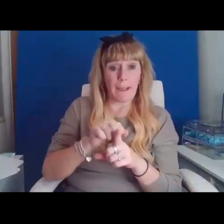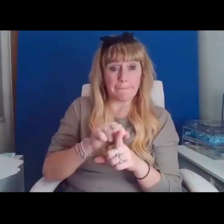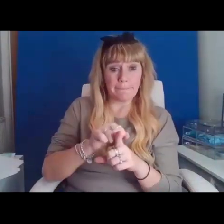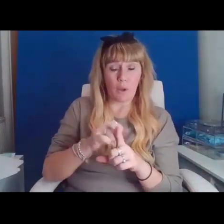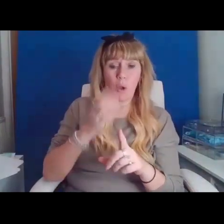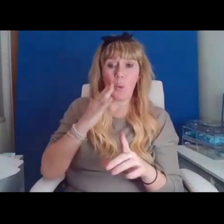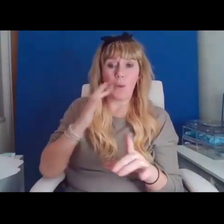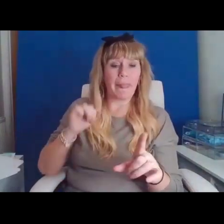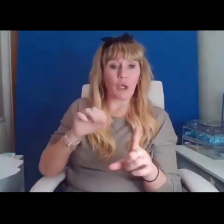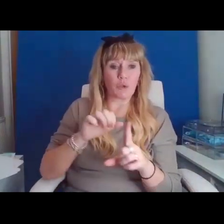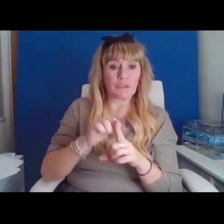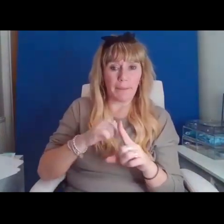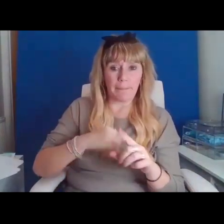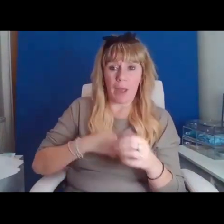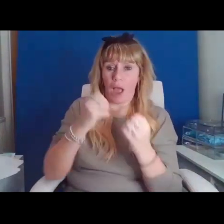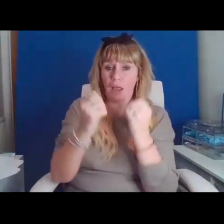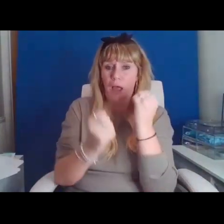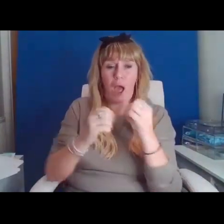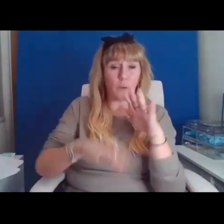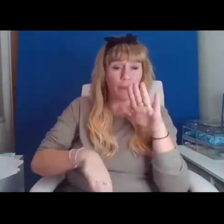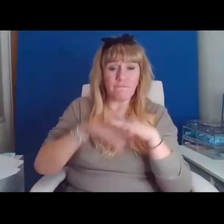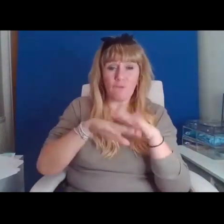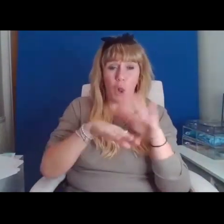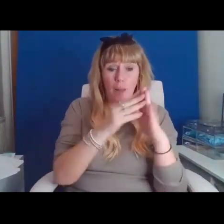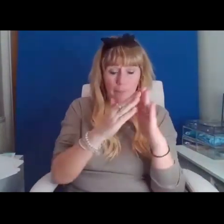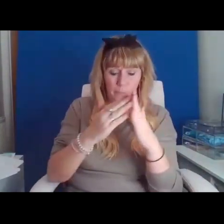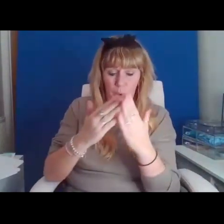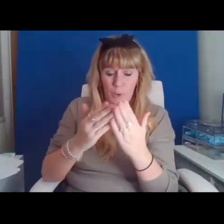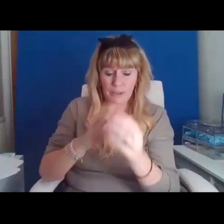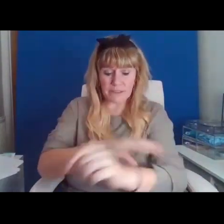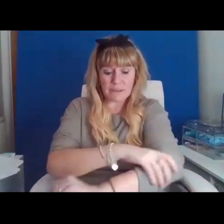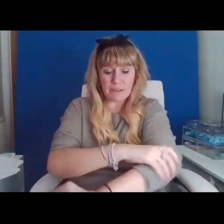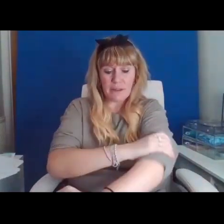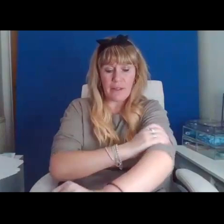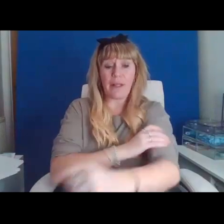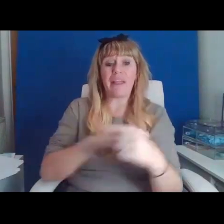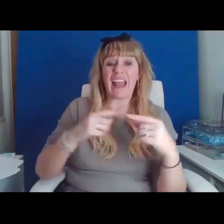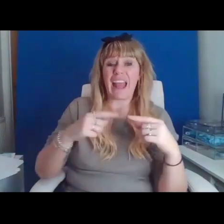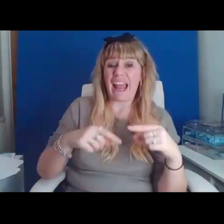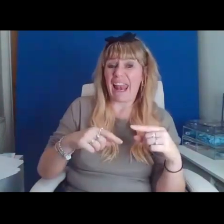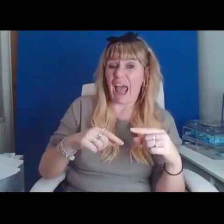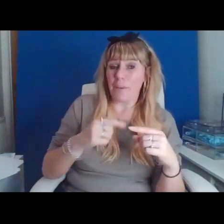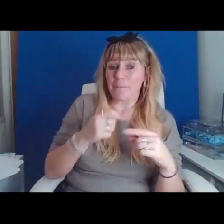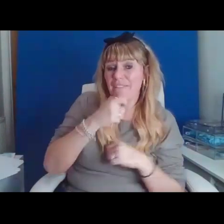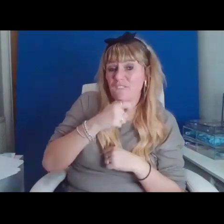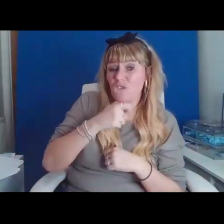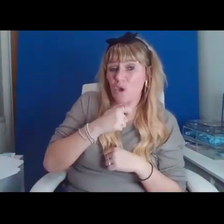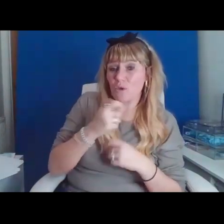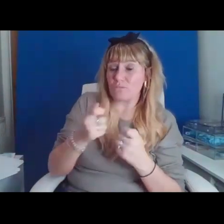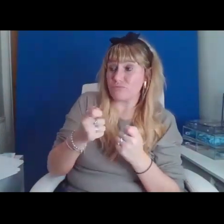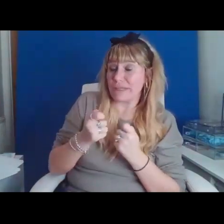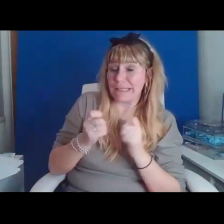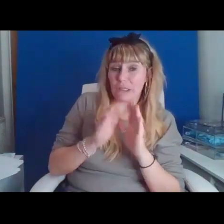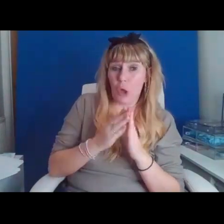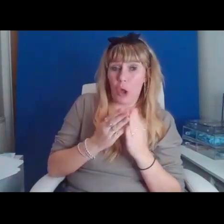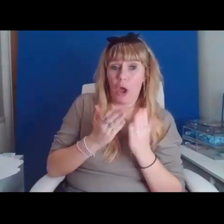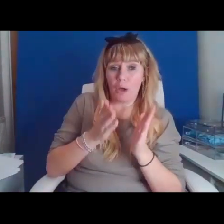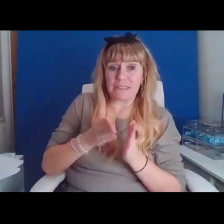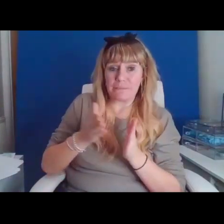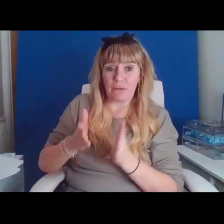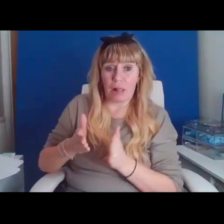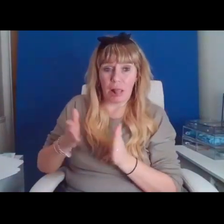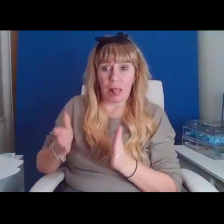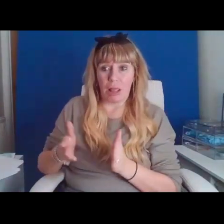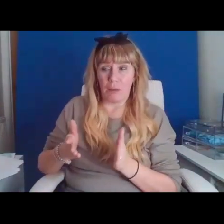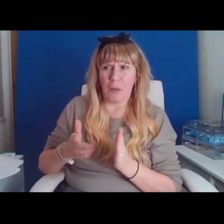was full of books. They let me choose a few to bring to hospital. At least I think so. I don't know how else they got